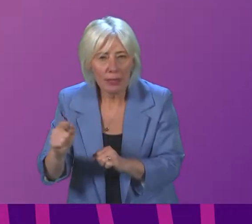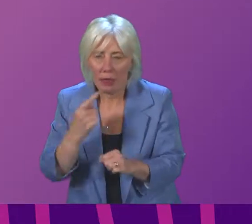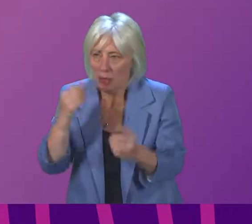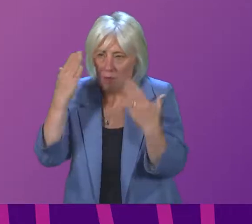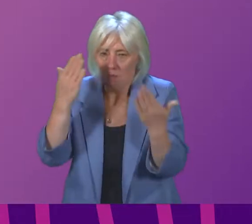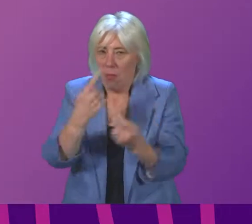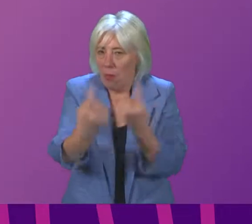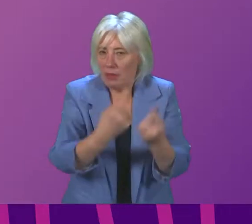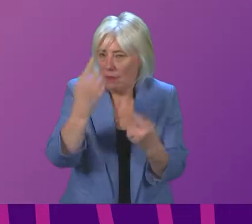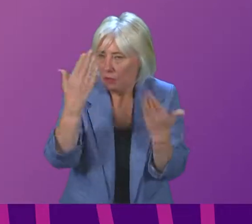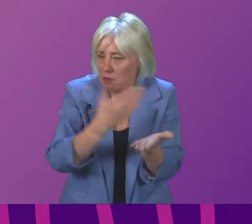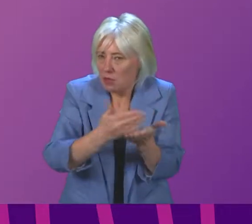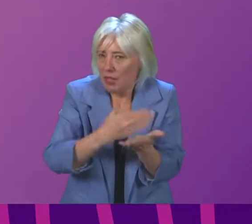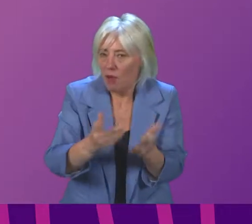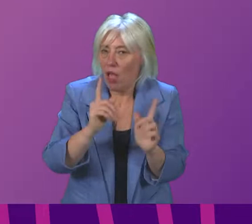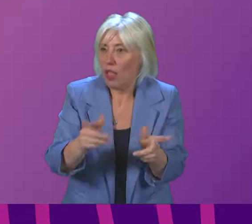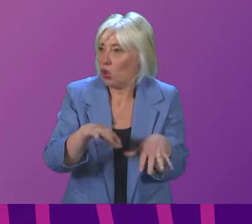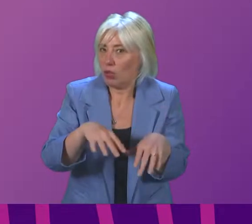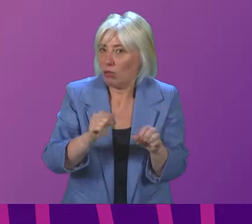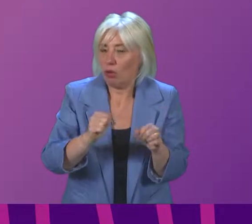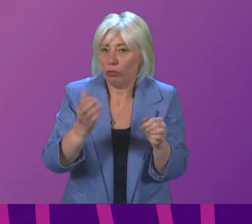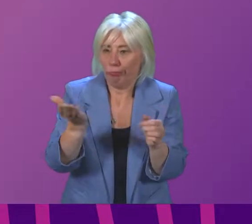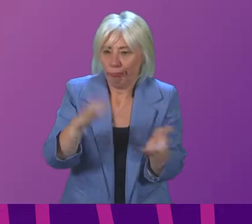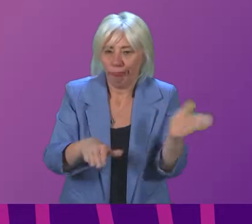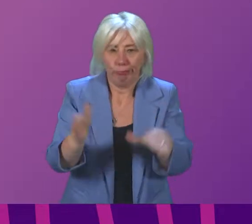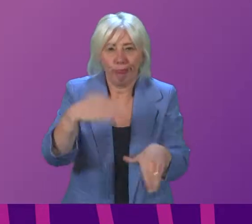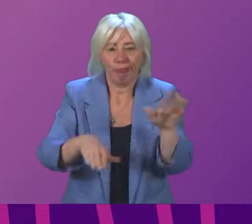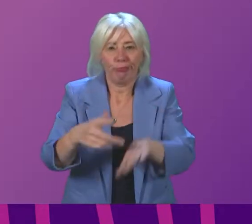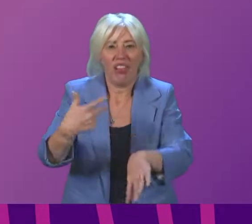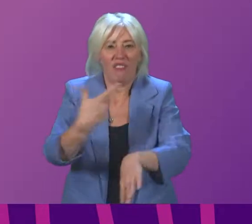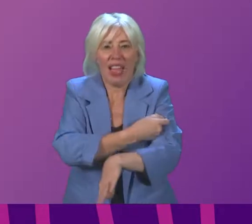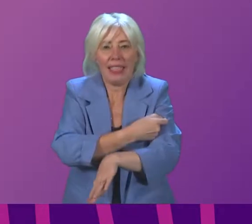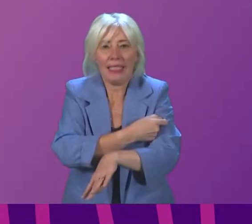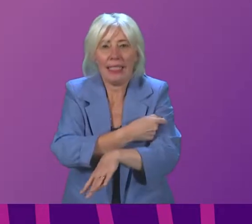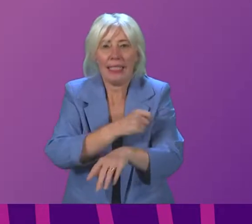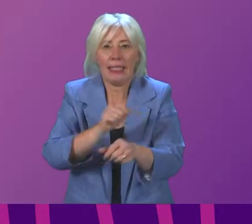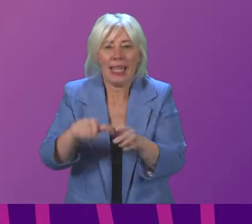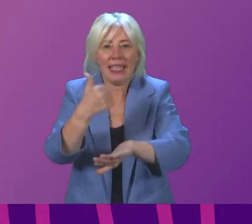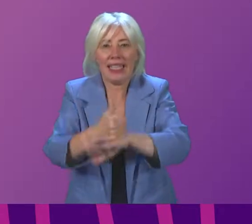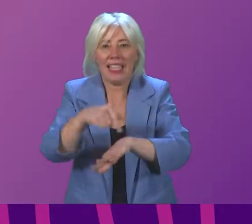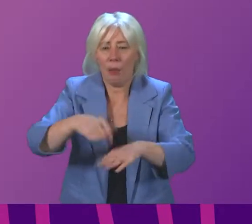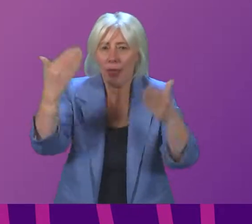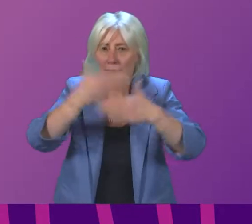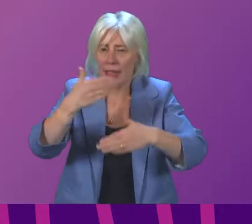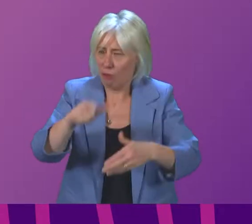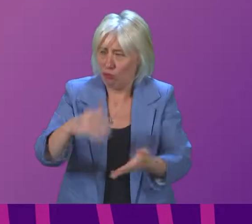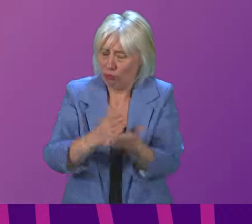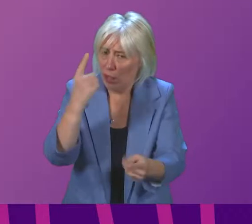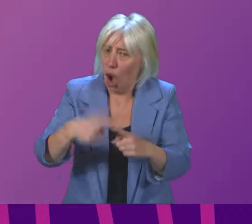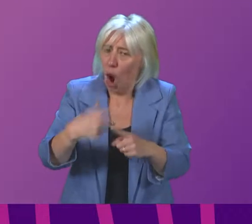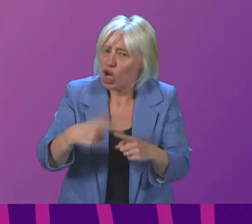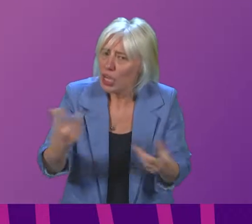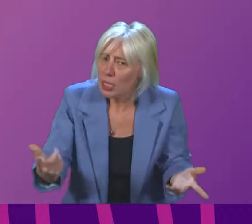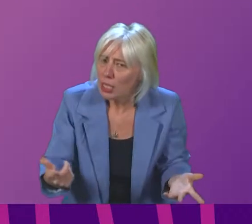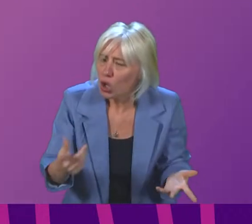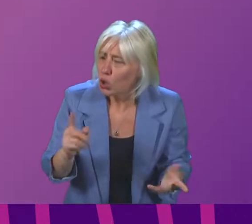they are contractually obliged to begin dismantling the vaccine operation this evening. This is really urgent. So, can I ask the